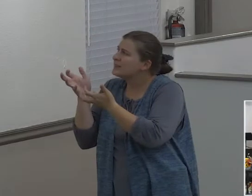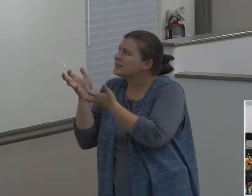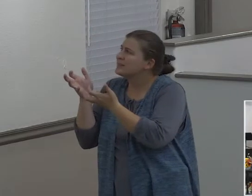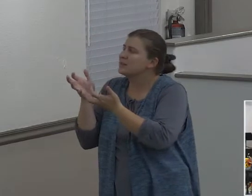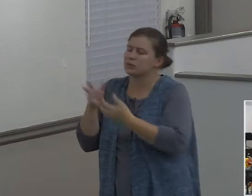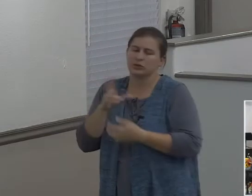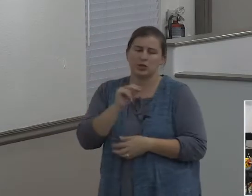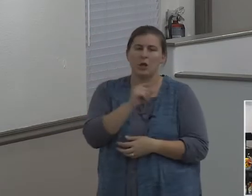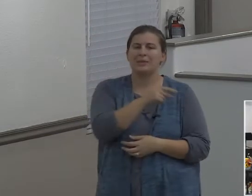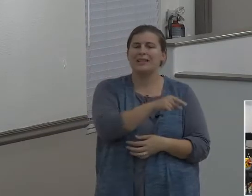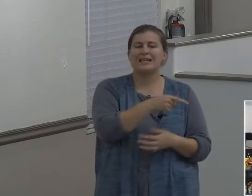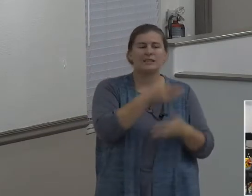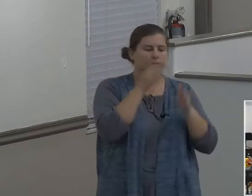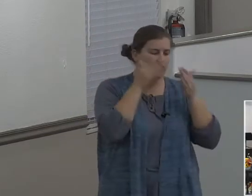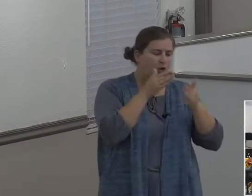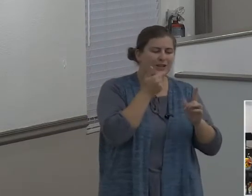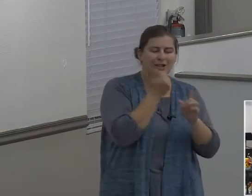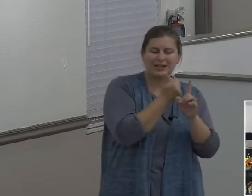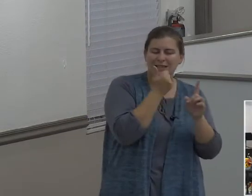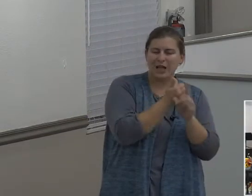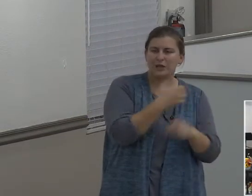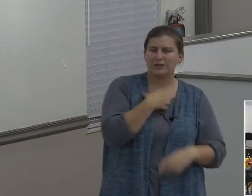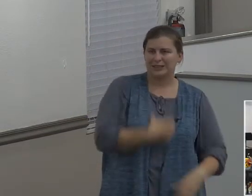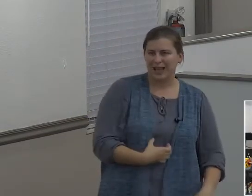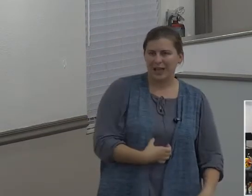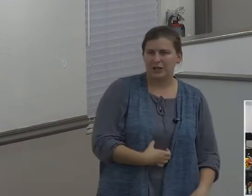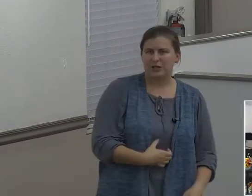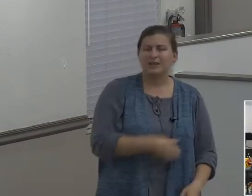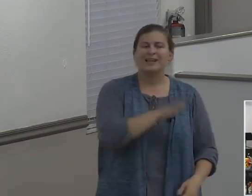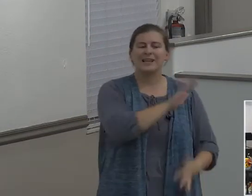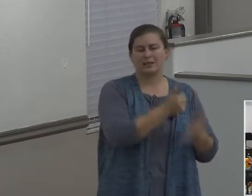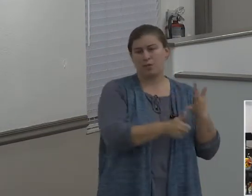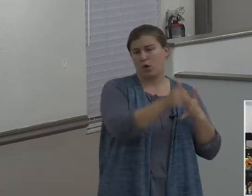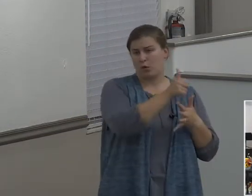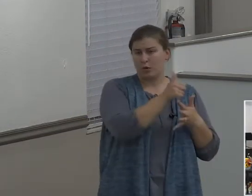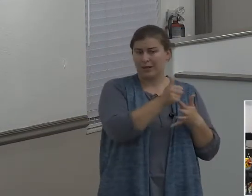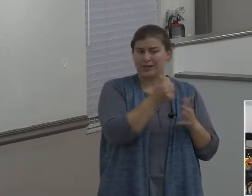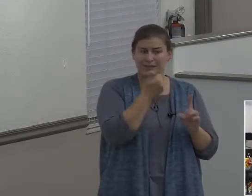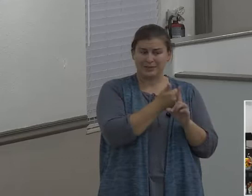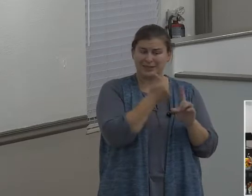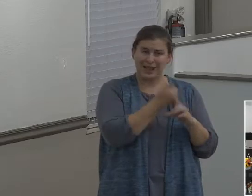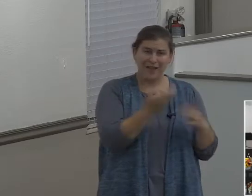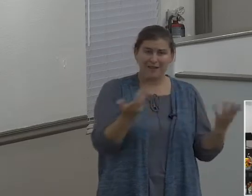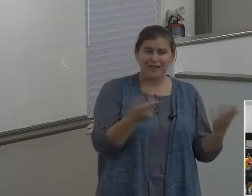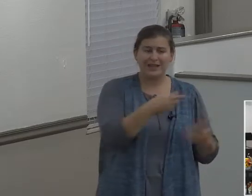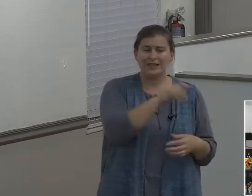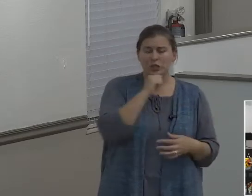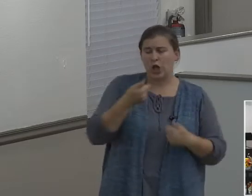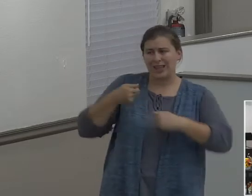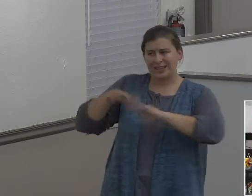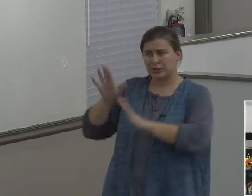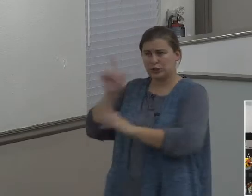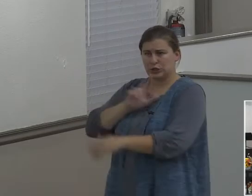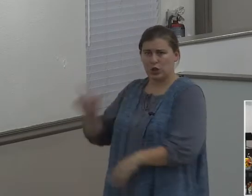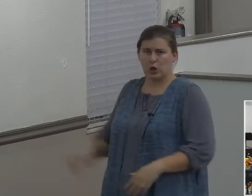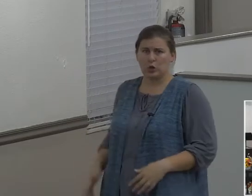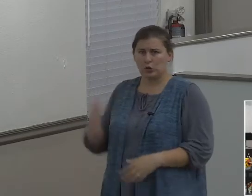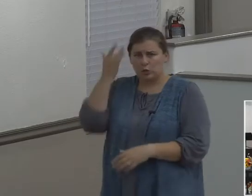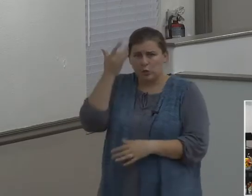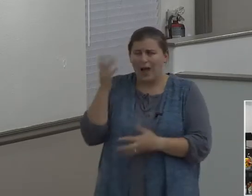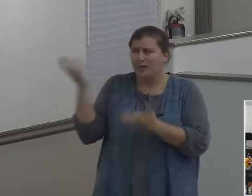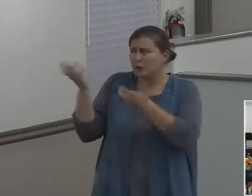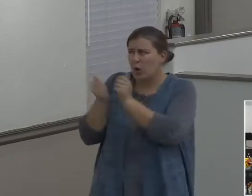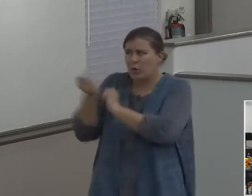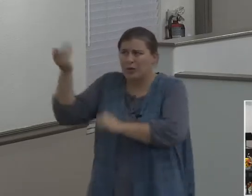after. That's his priorities. He's not in subjection to the Lord, so why would he consult with the Lord about